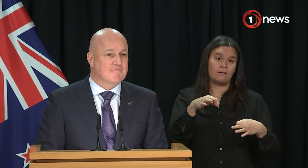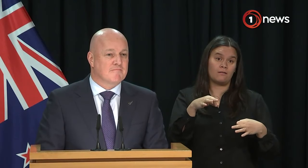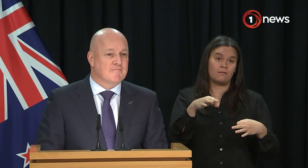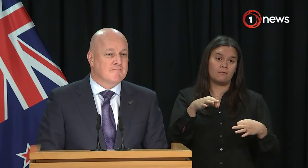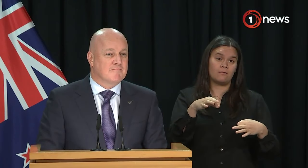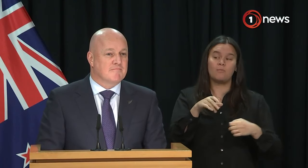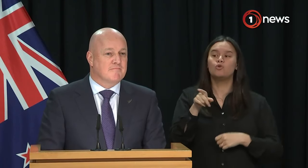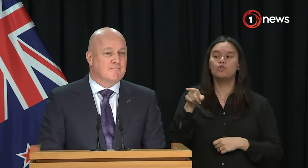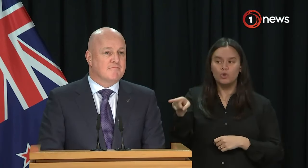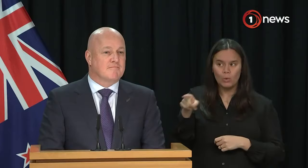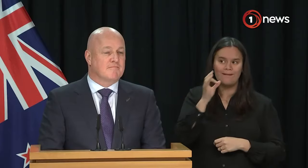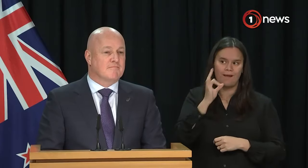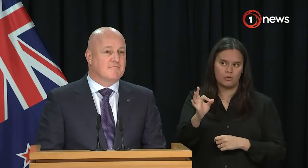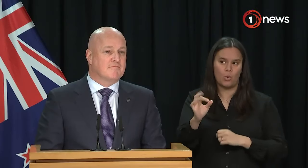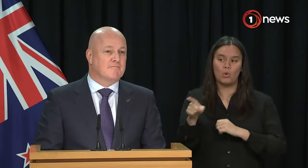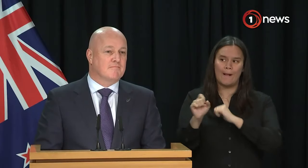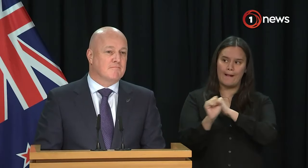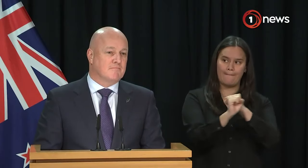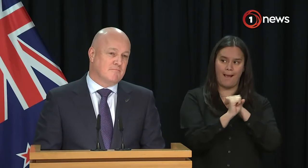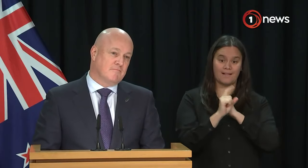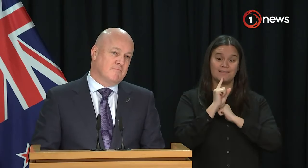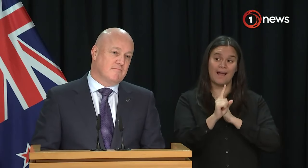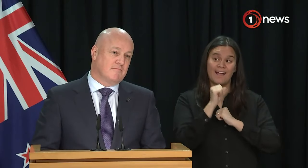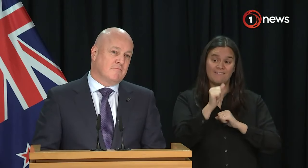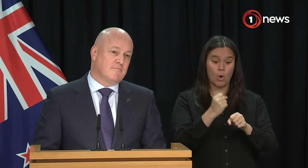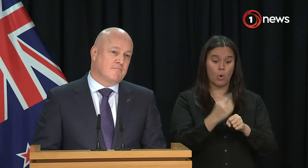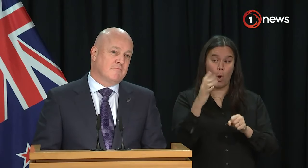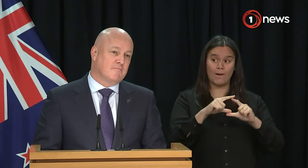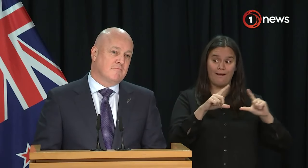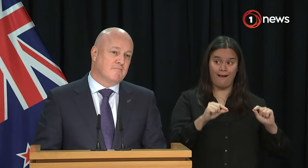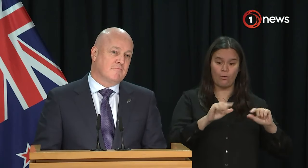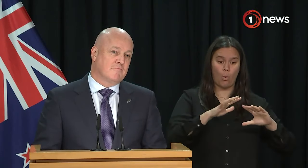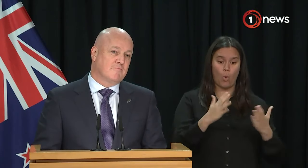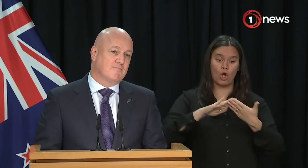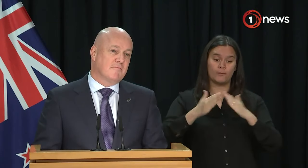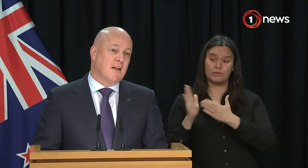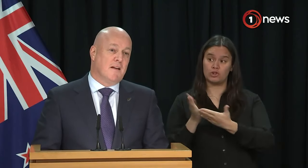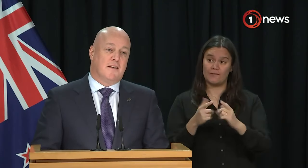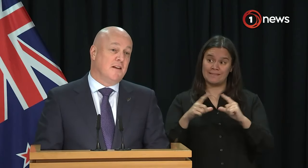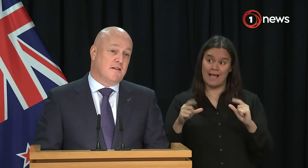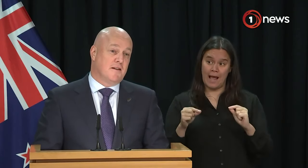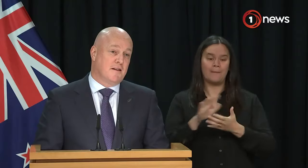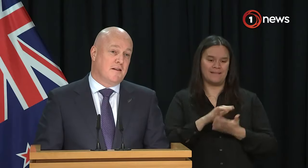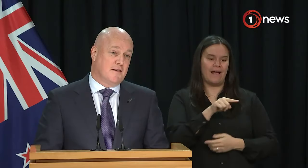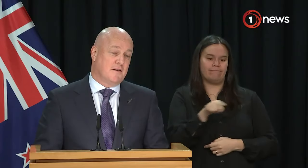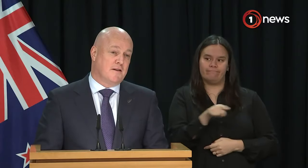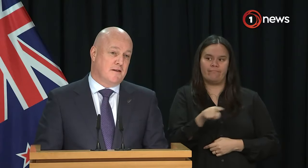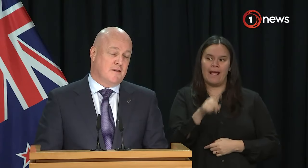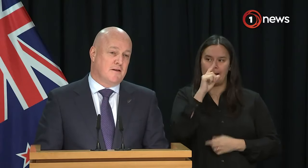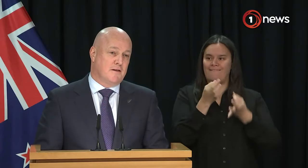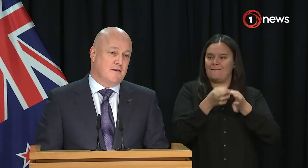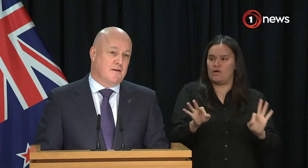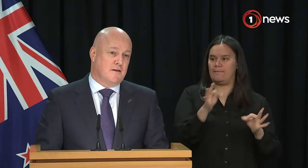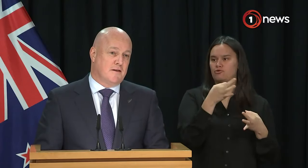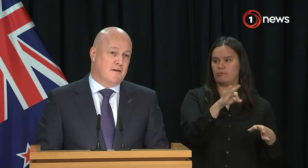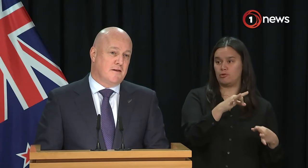national campaigned on it, where super gold card holders and community service card holders will still get free prescriptions? Because people are right now